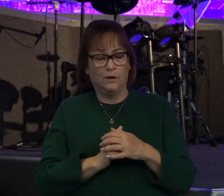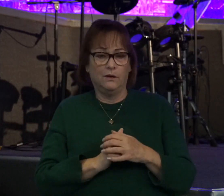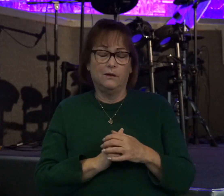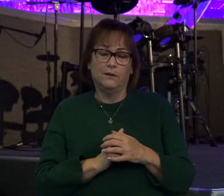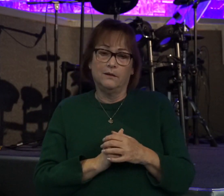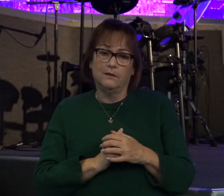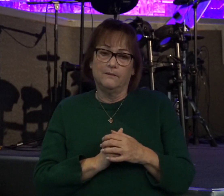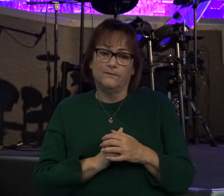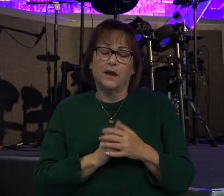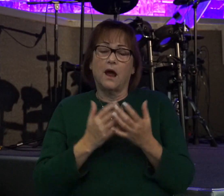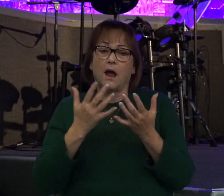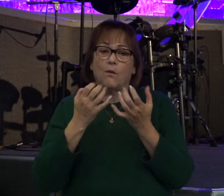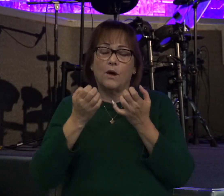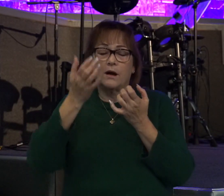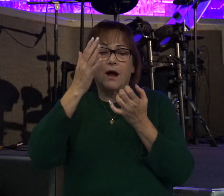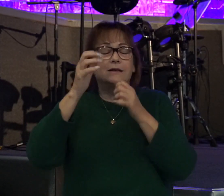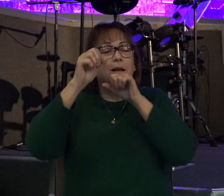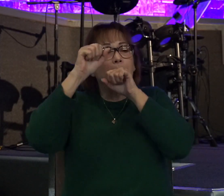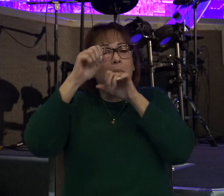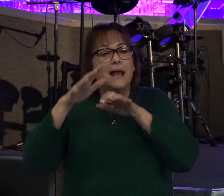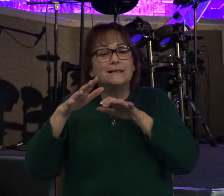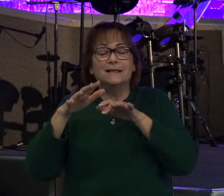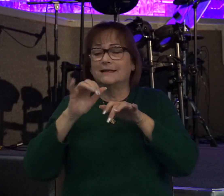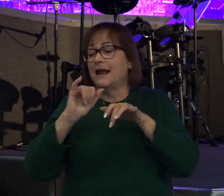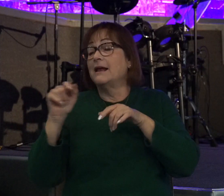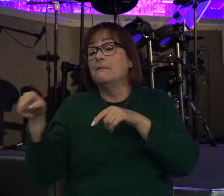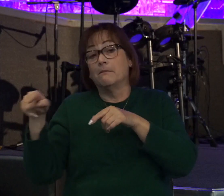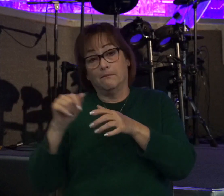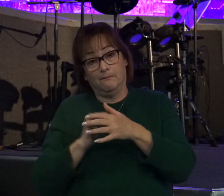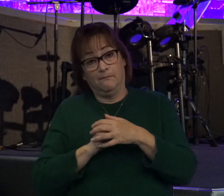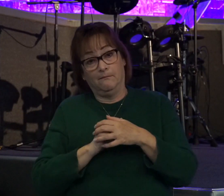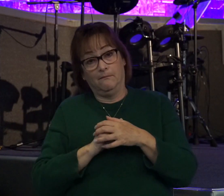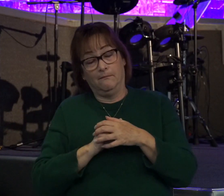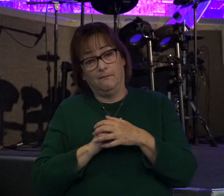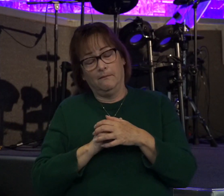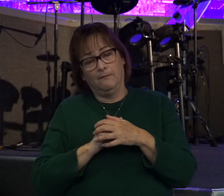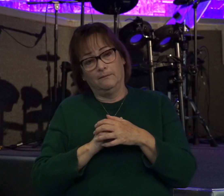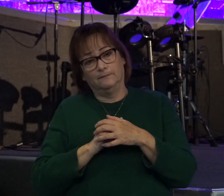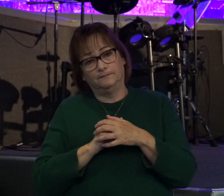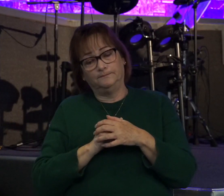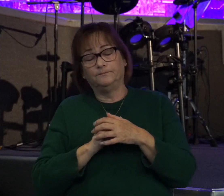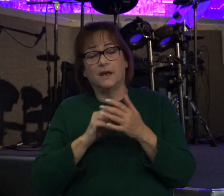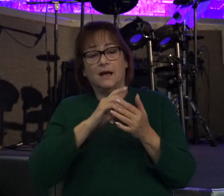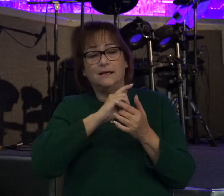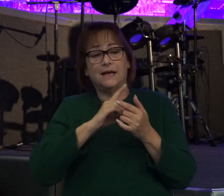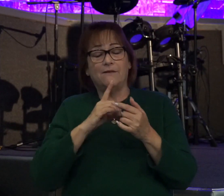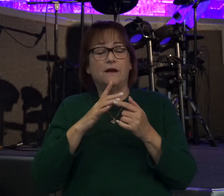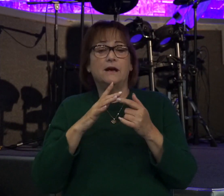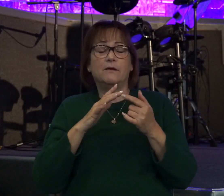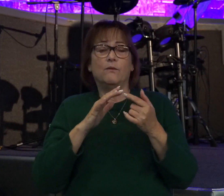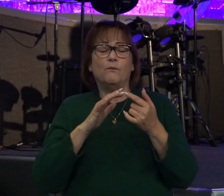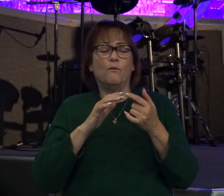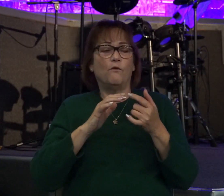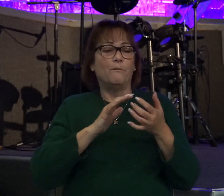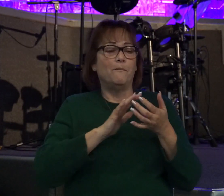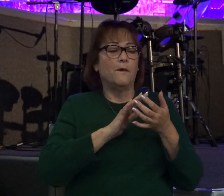I want God's blessings just like him. And David went from being angry and afraid